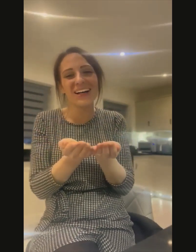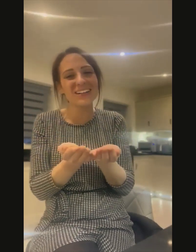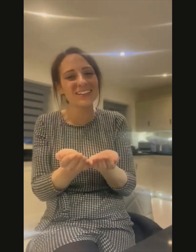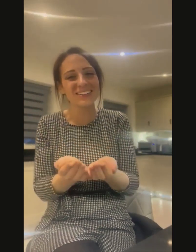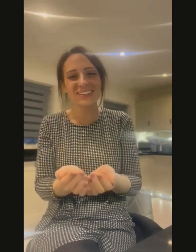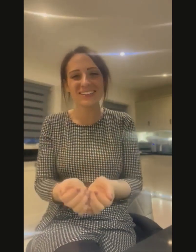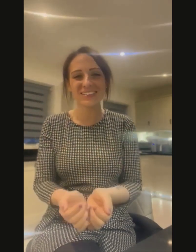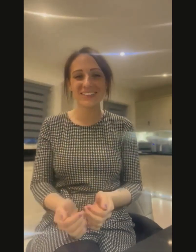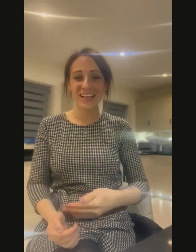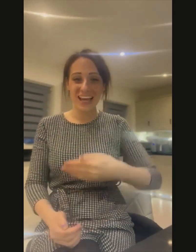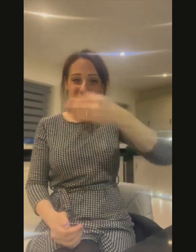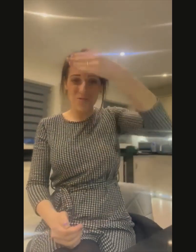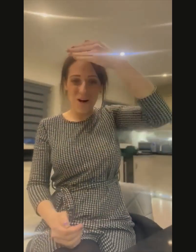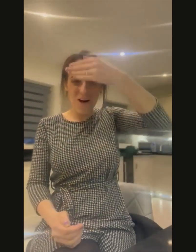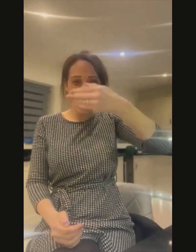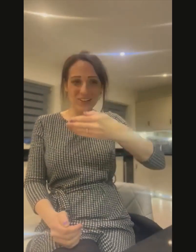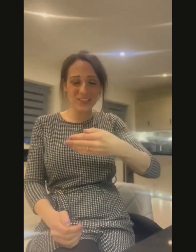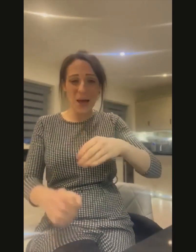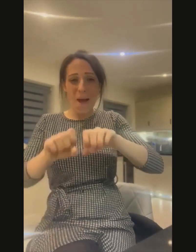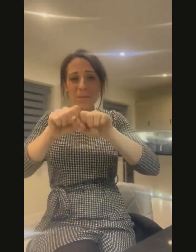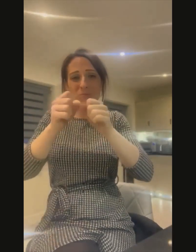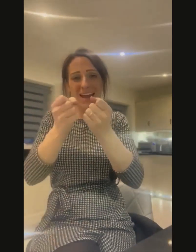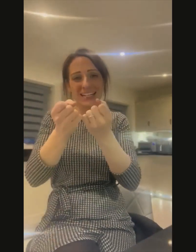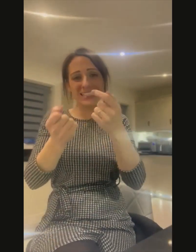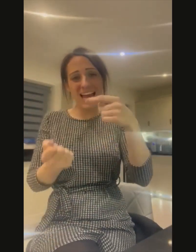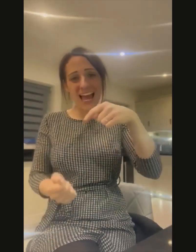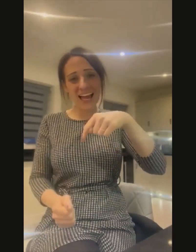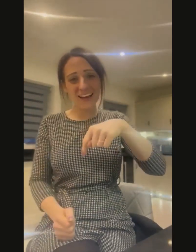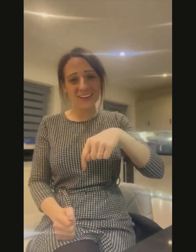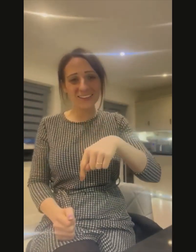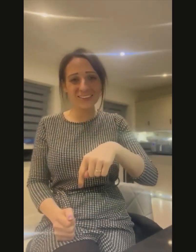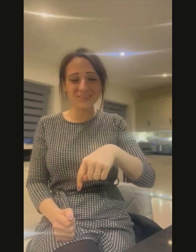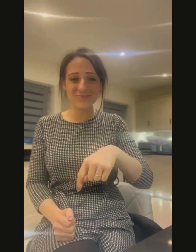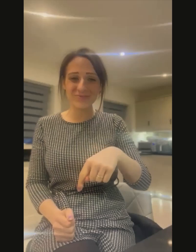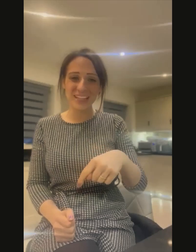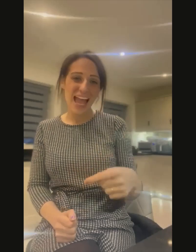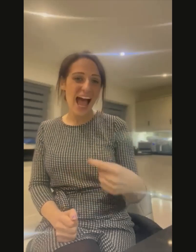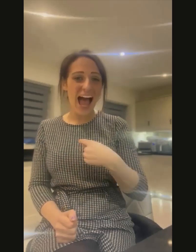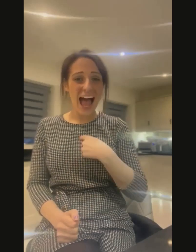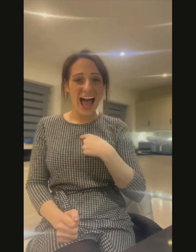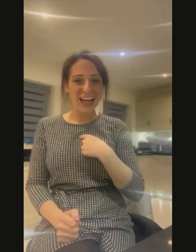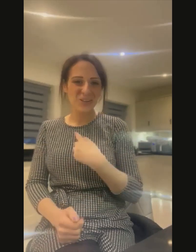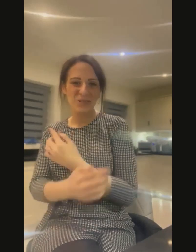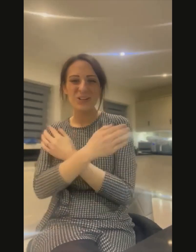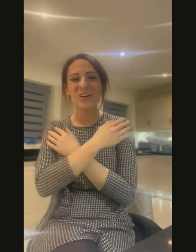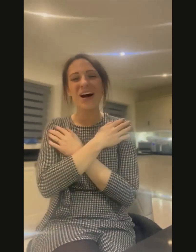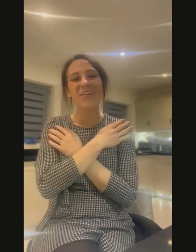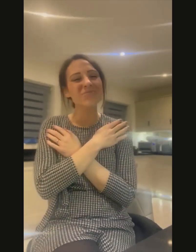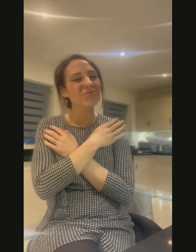wars break down, I will comfort